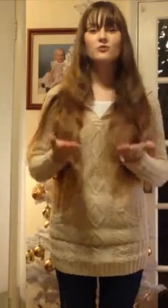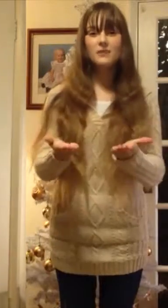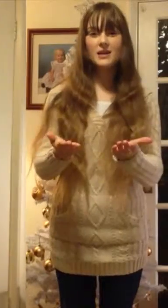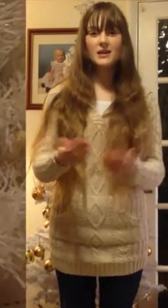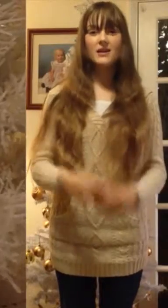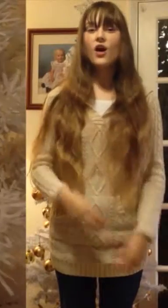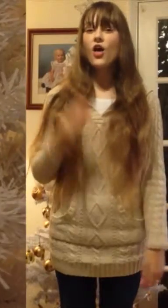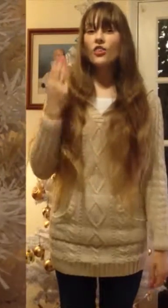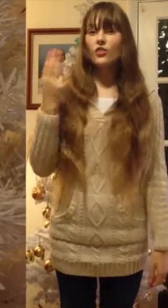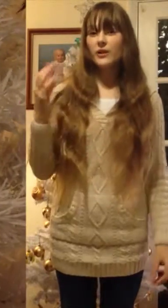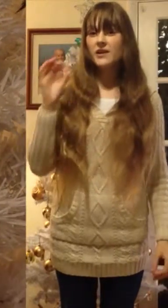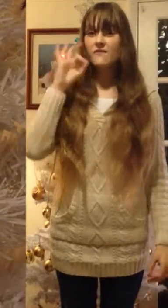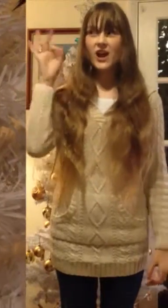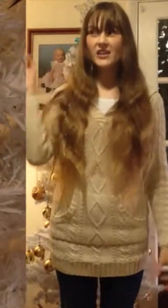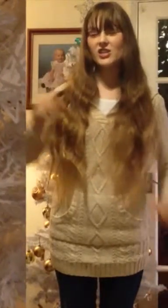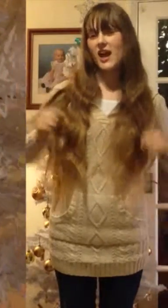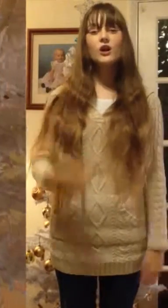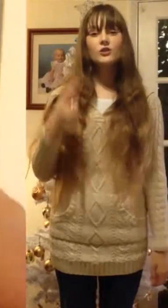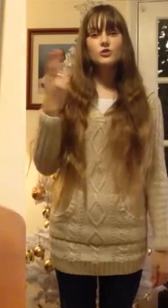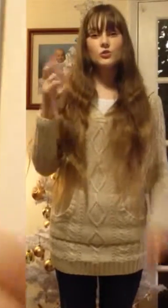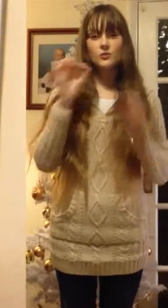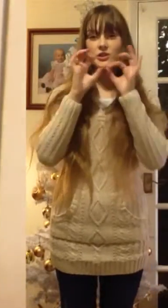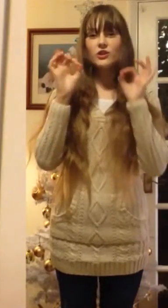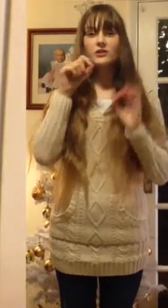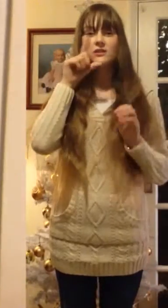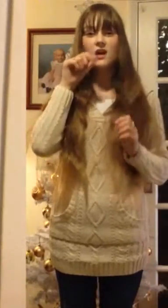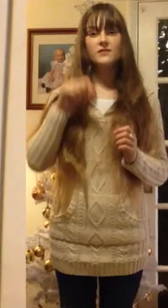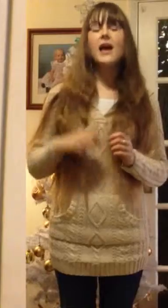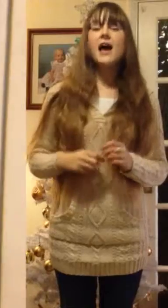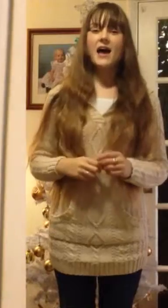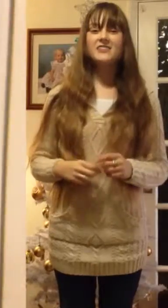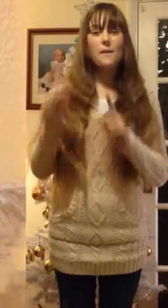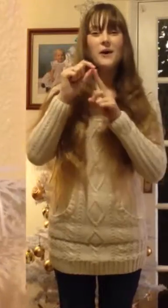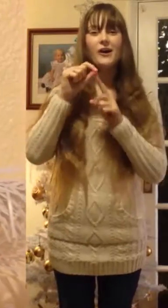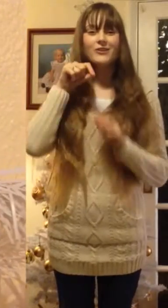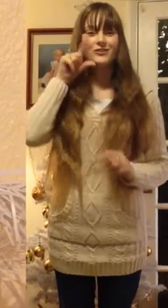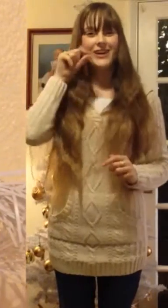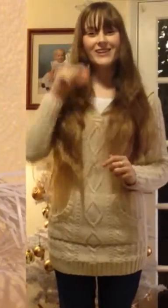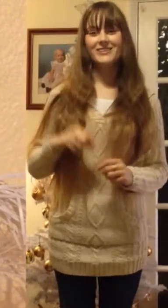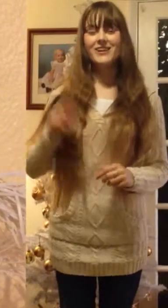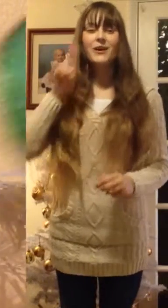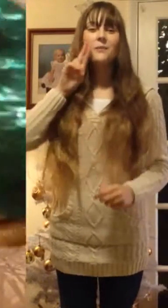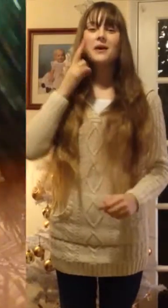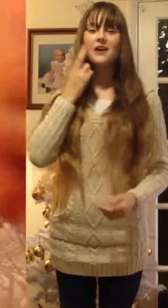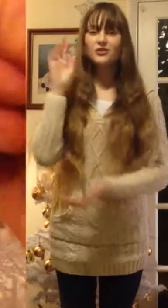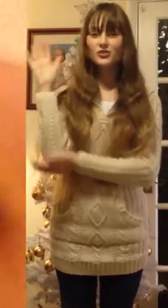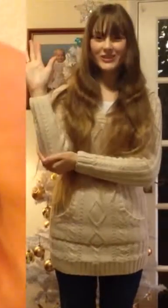me, three French hens, two turtledoves and a partridge in a pear tree.